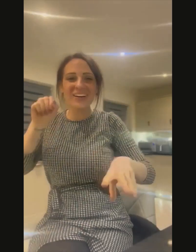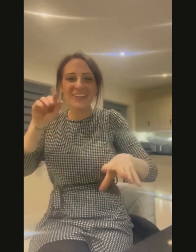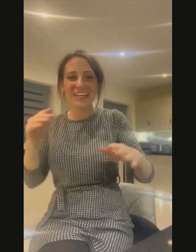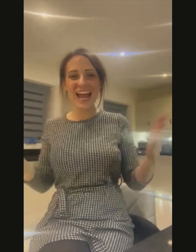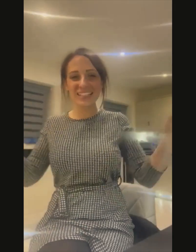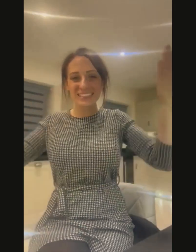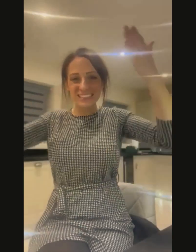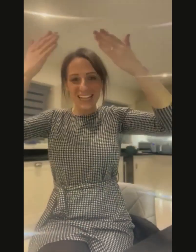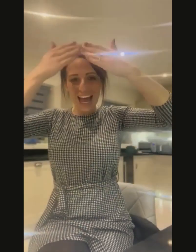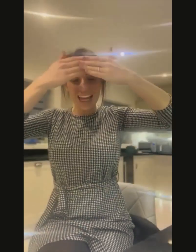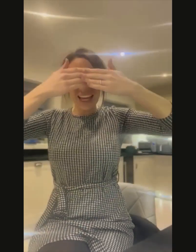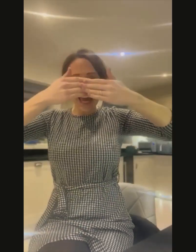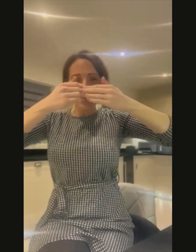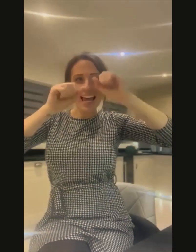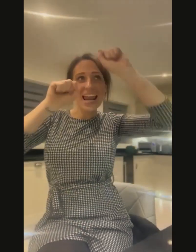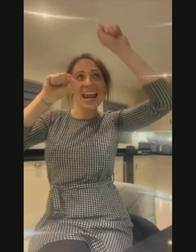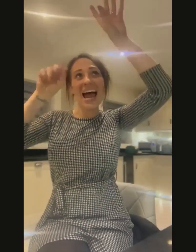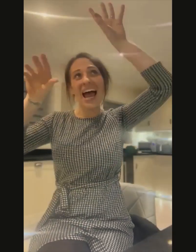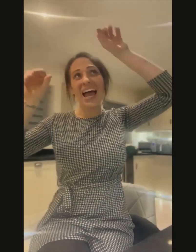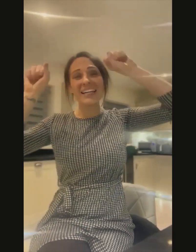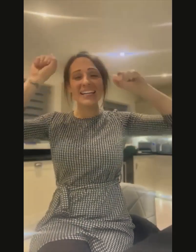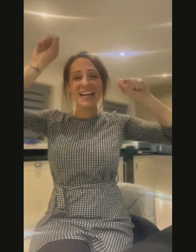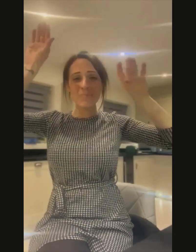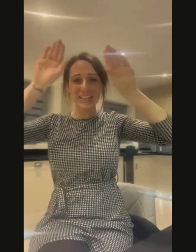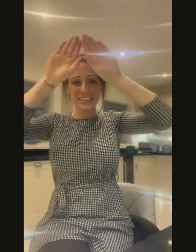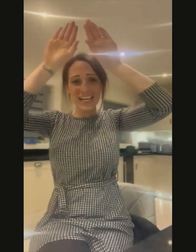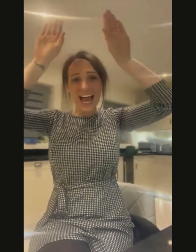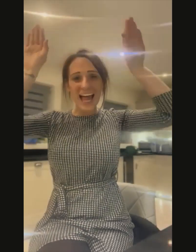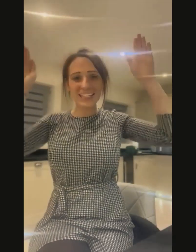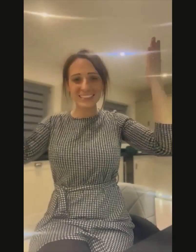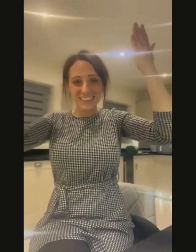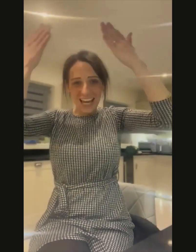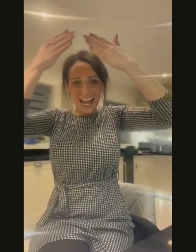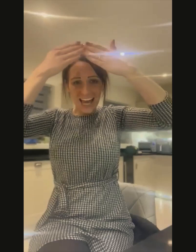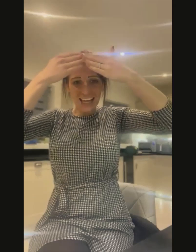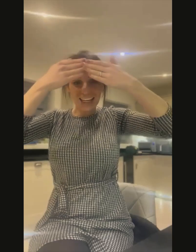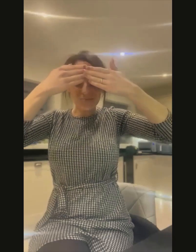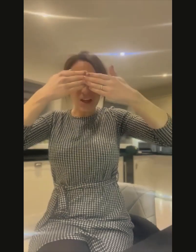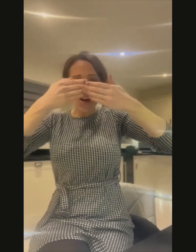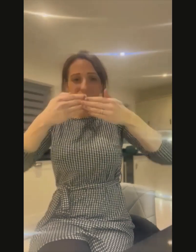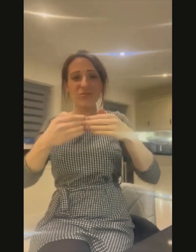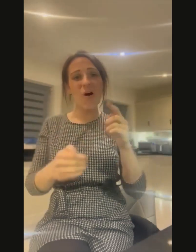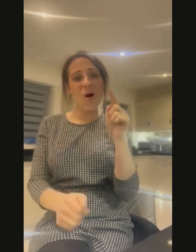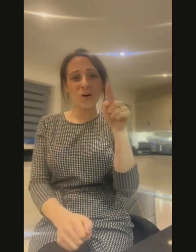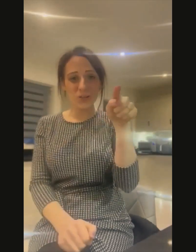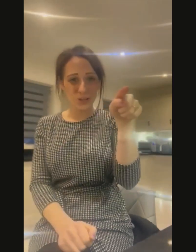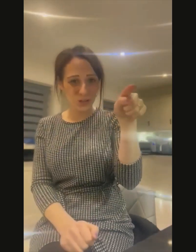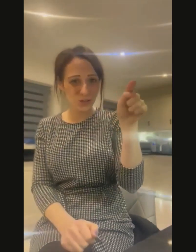out tonight They're lighting up the sky tonight For you,